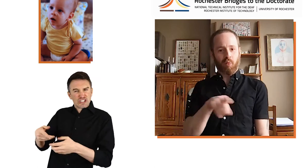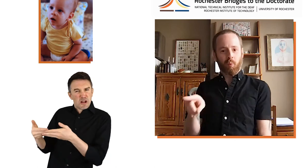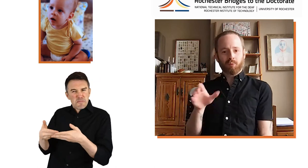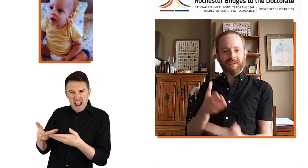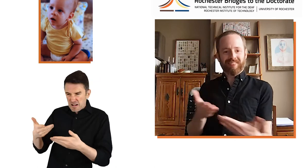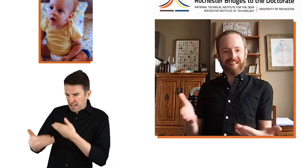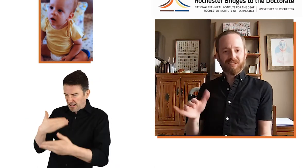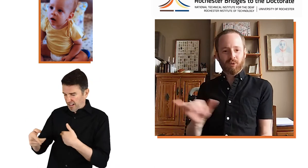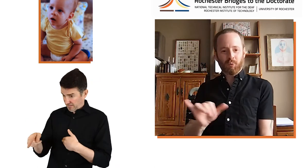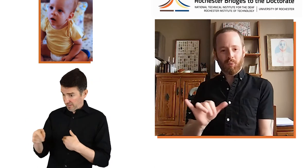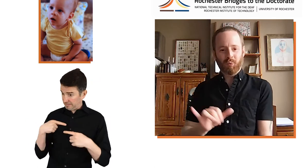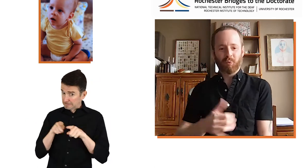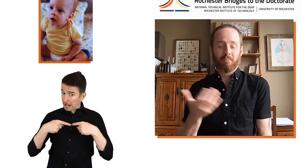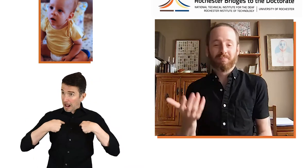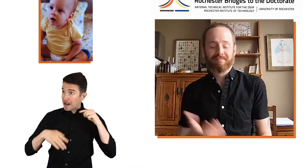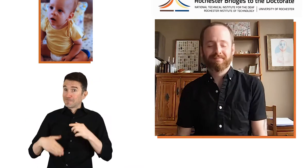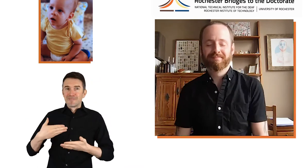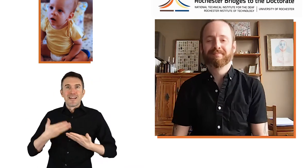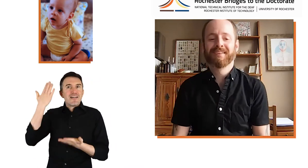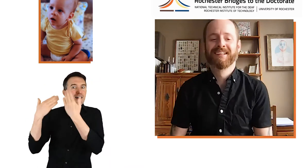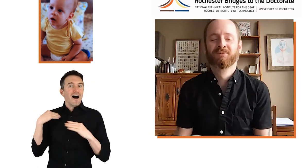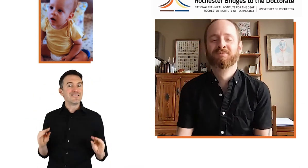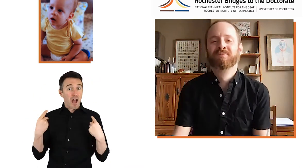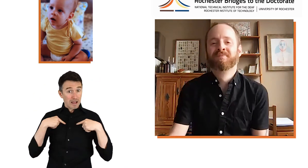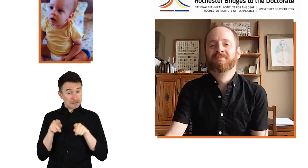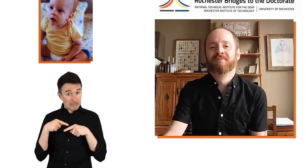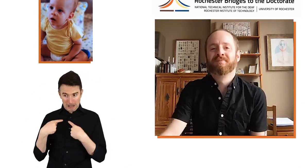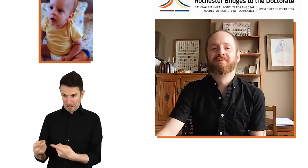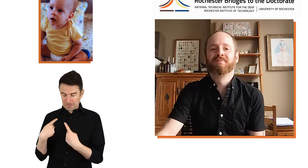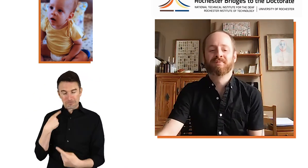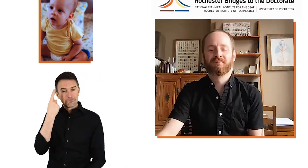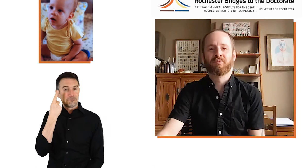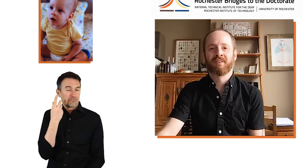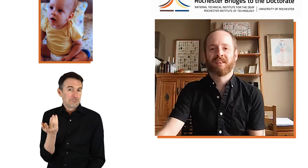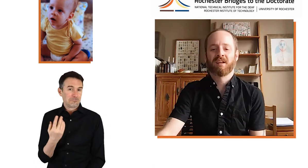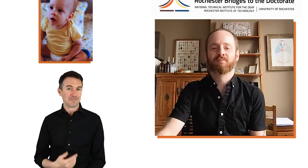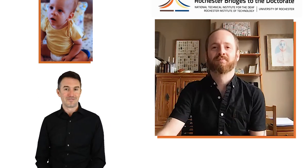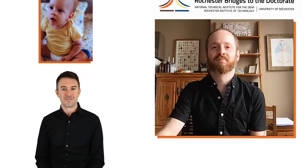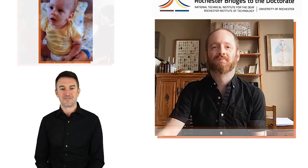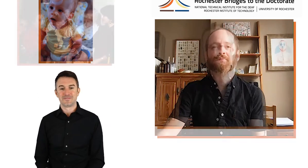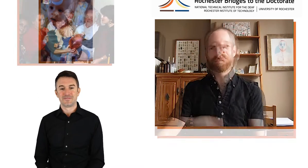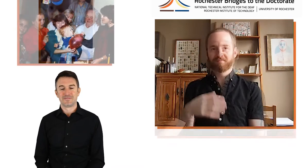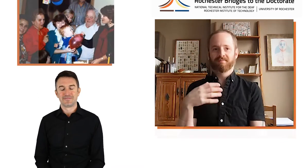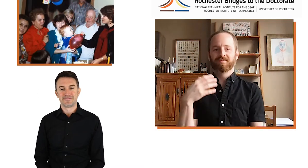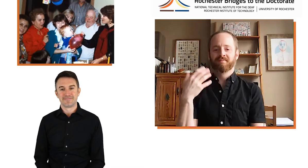babies that I see them doing, if I also did those things as well when I was a baby. Makes me think.